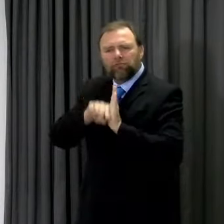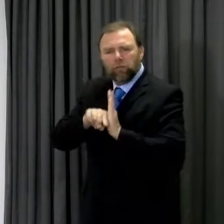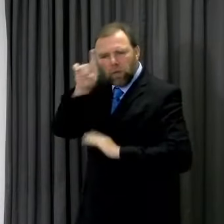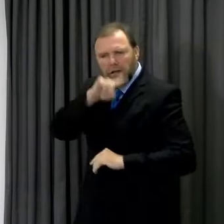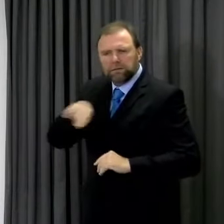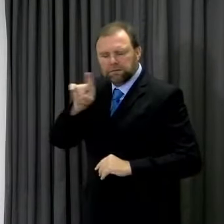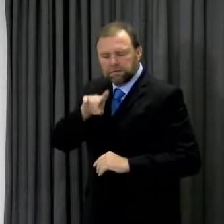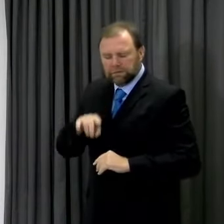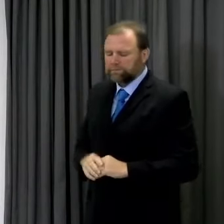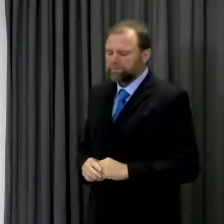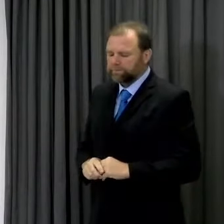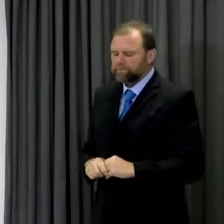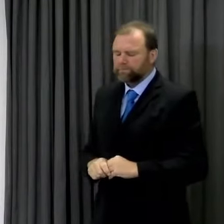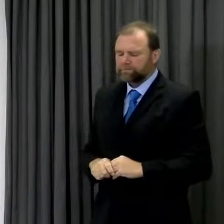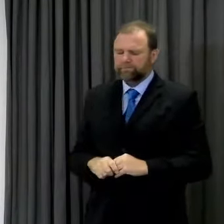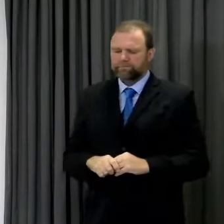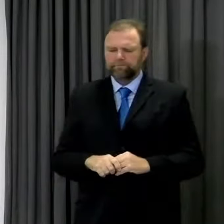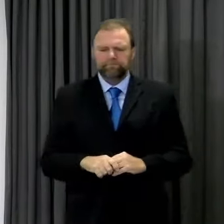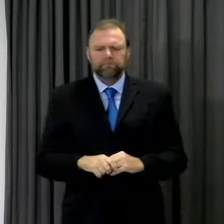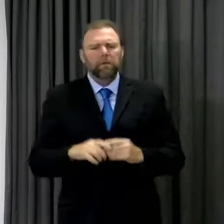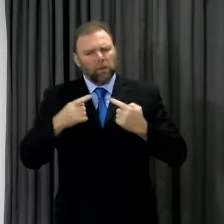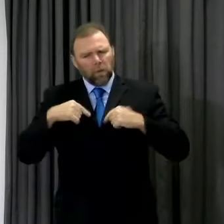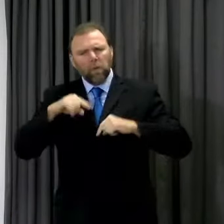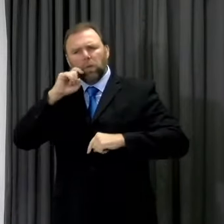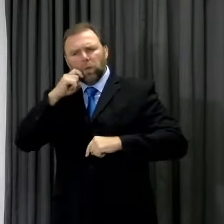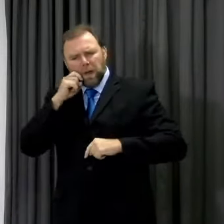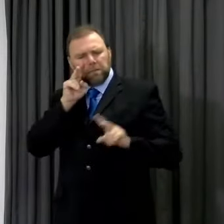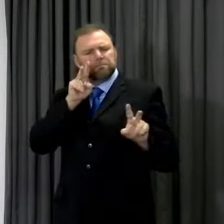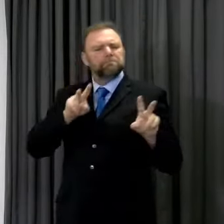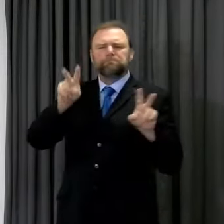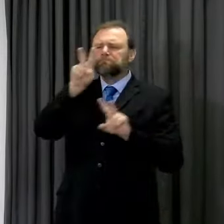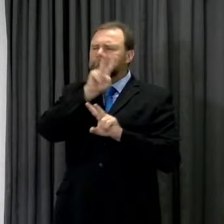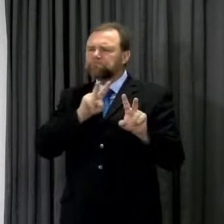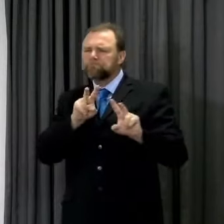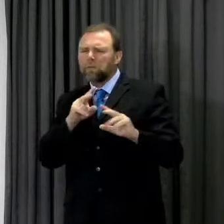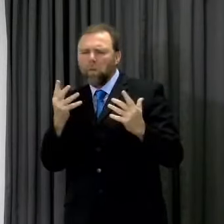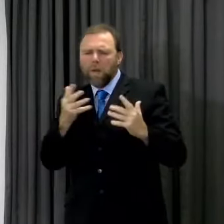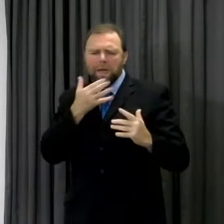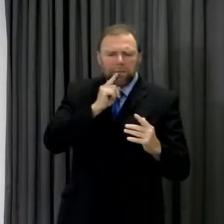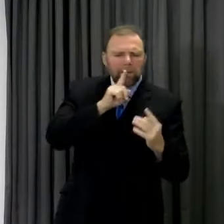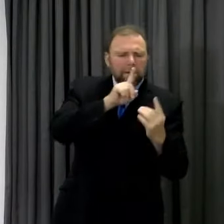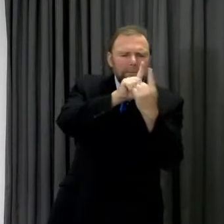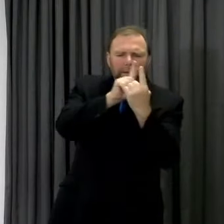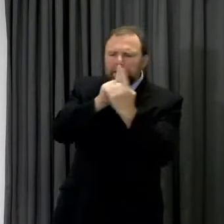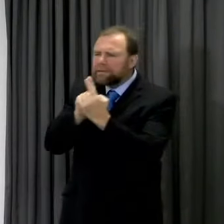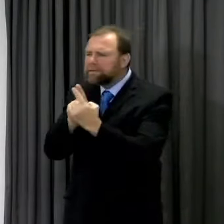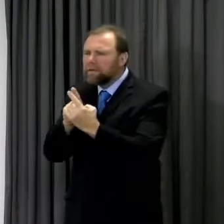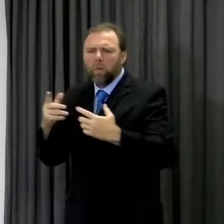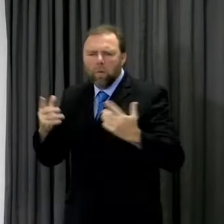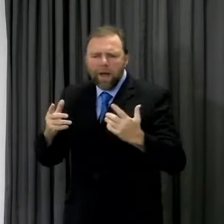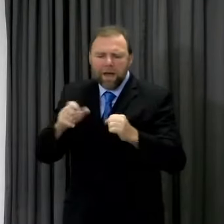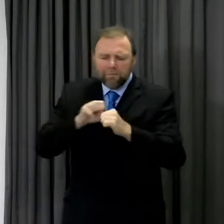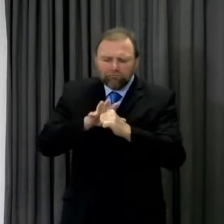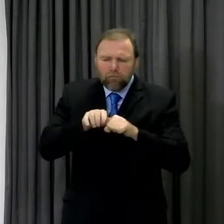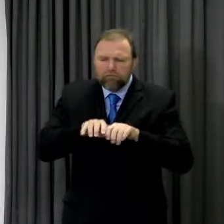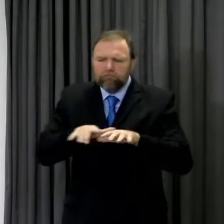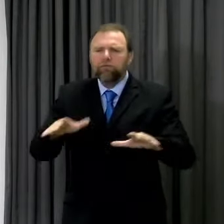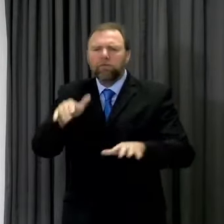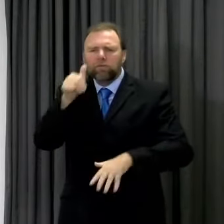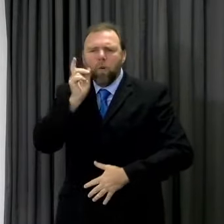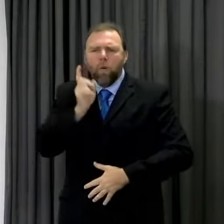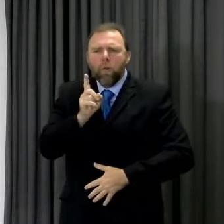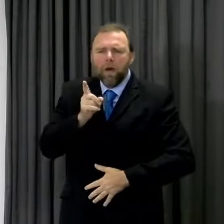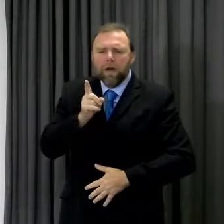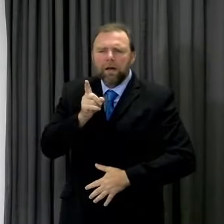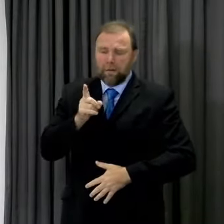place. We will focus on those places where we meet and where coronavirus thrives, drawing on the recent evidence